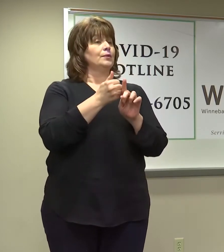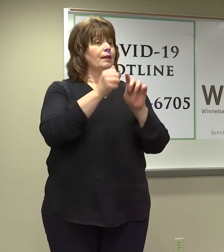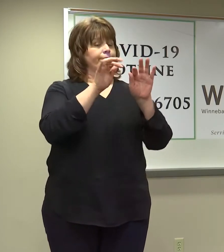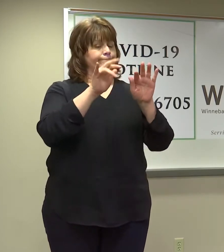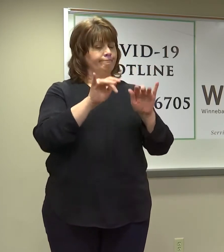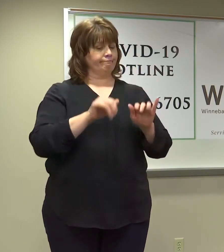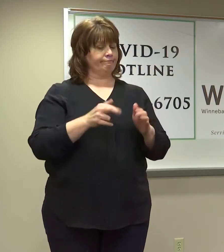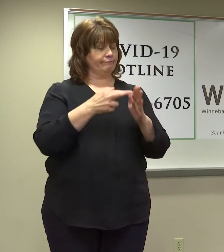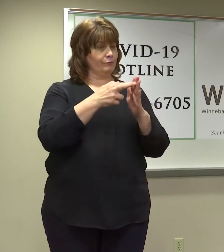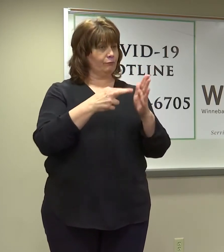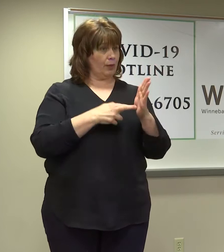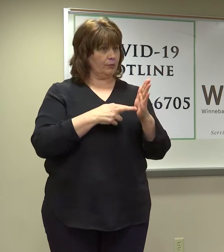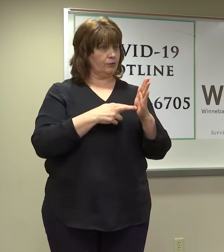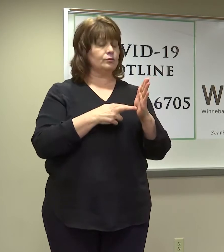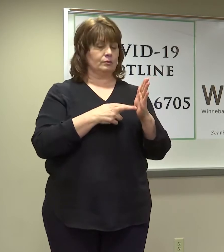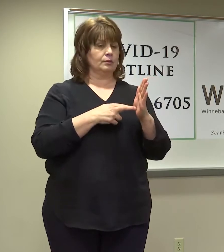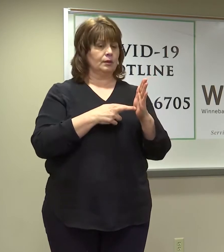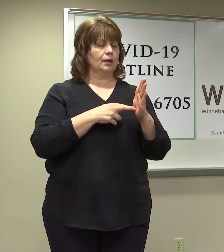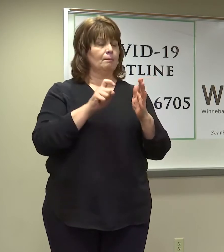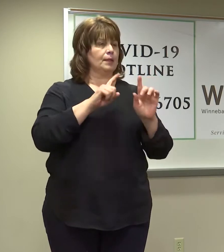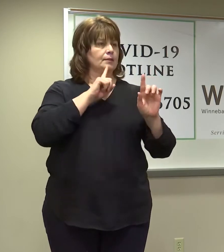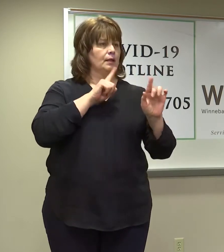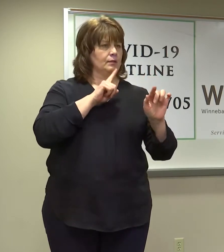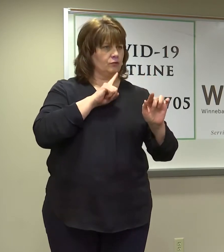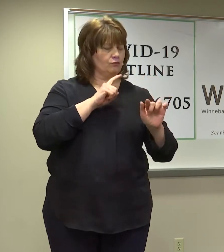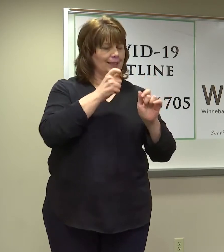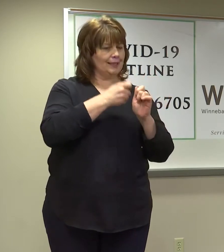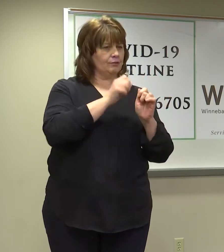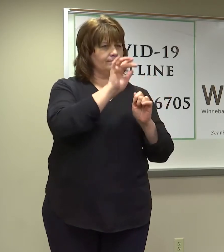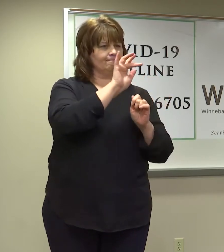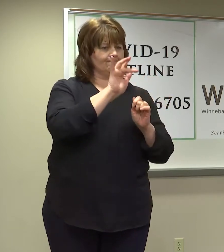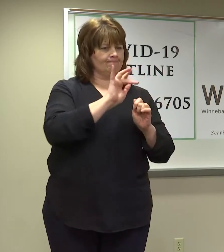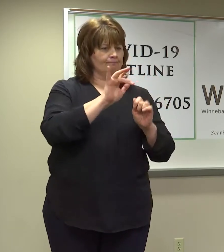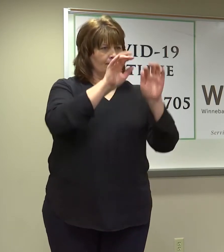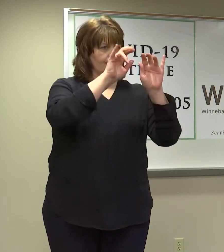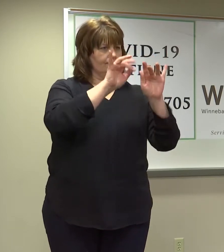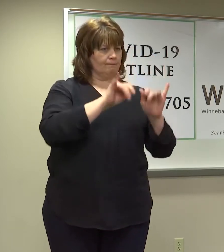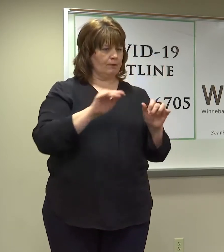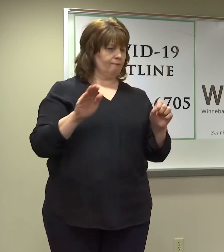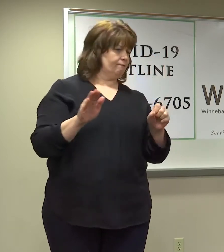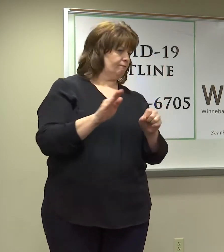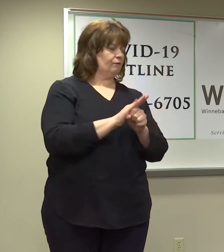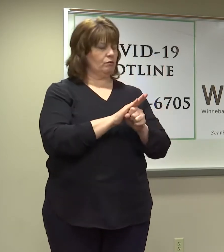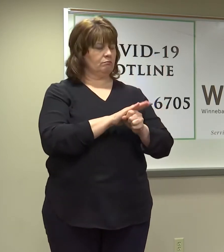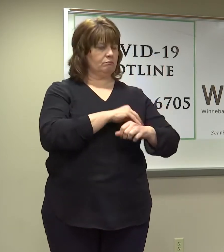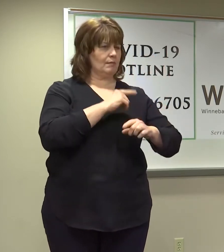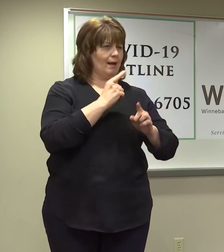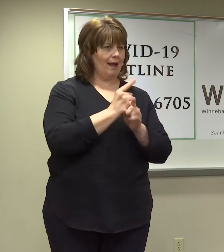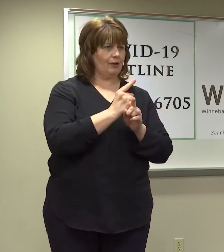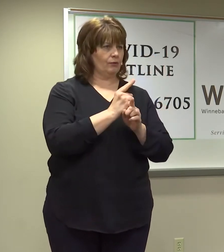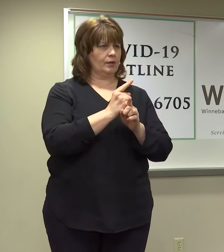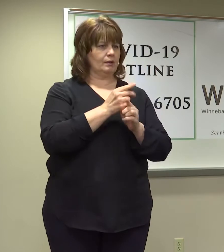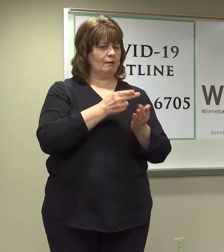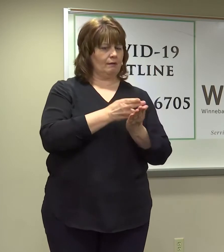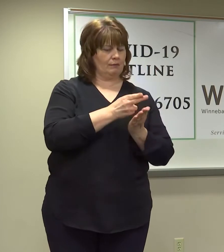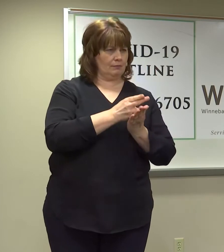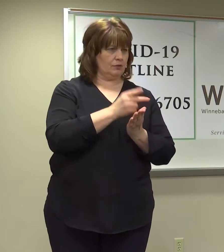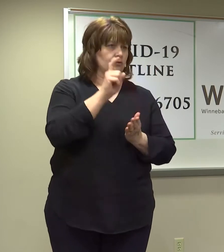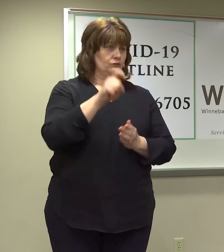fields that are required. We're asking you to complete them completely, accurately, and truthfully.